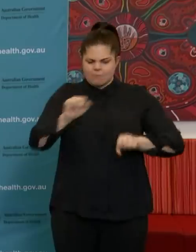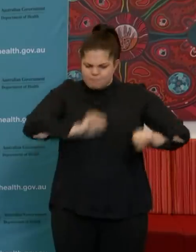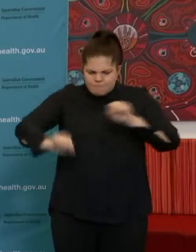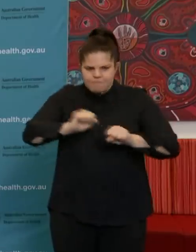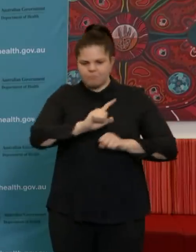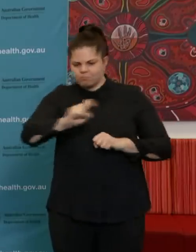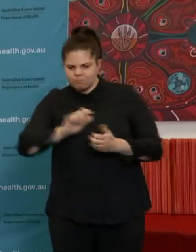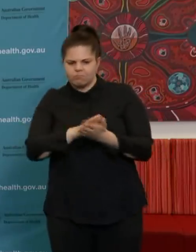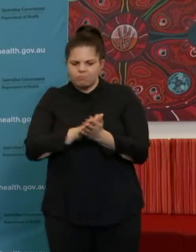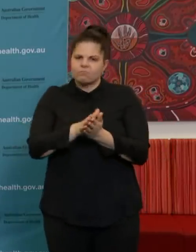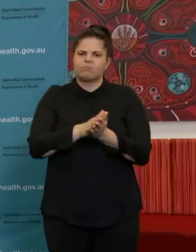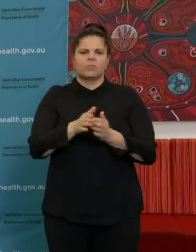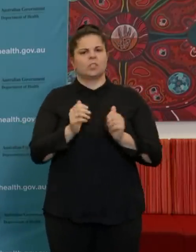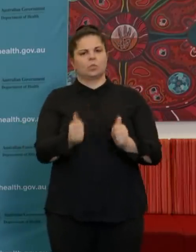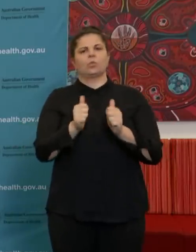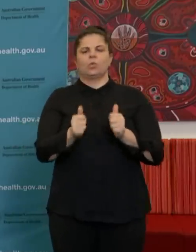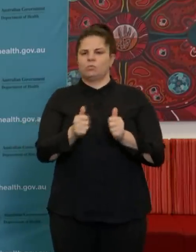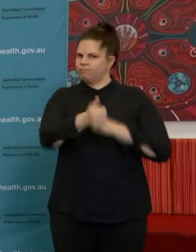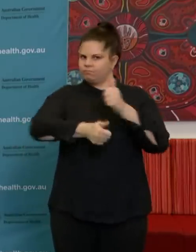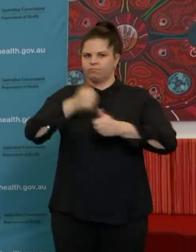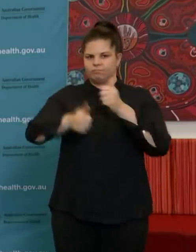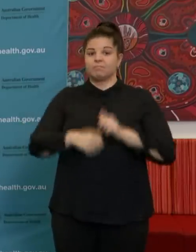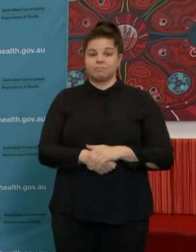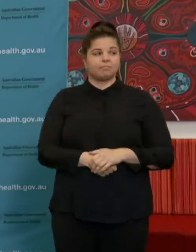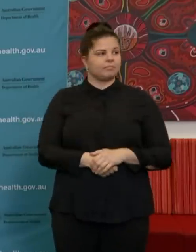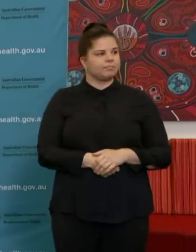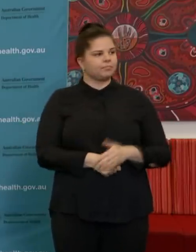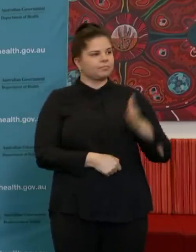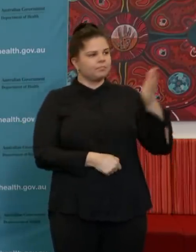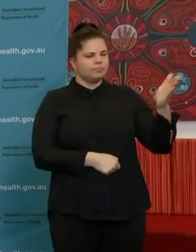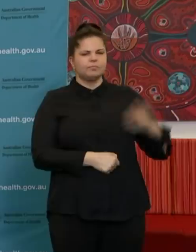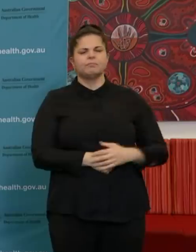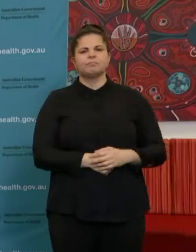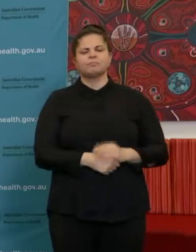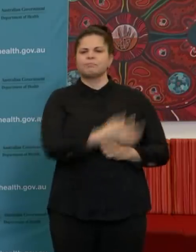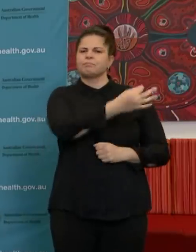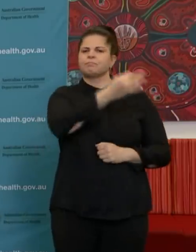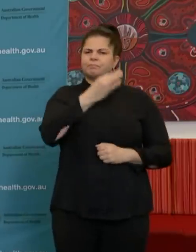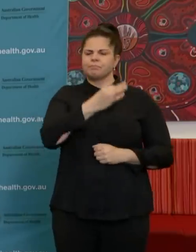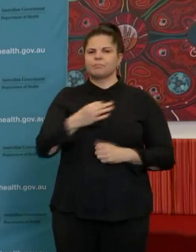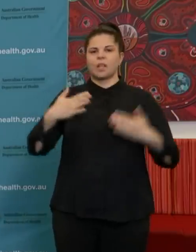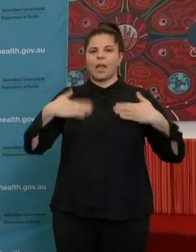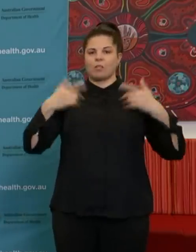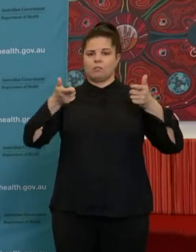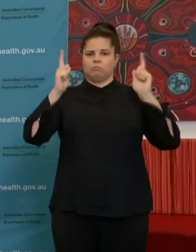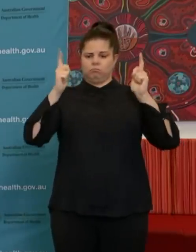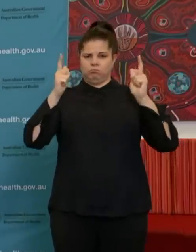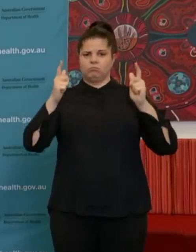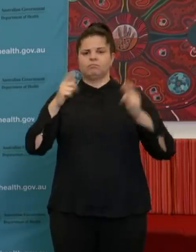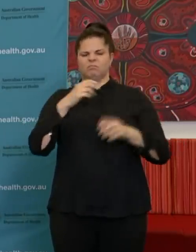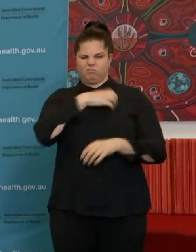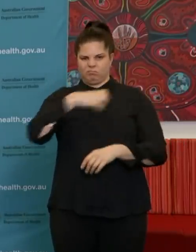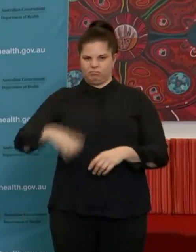well done for people taking those messages on. The health ministers announced that the government sourced 2,000 courses of